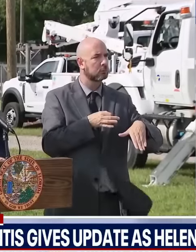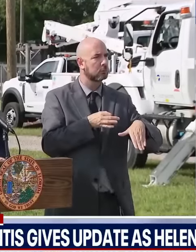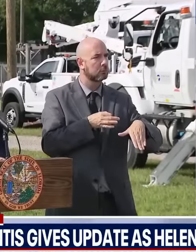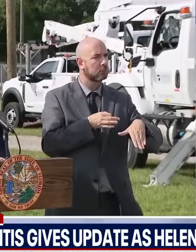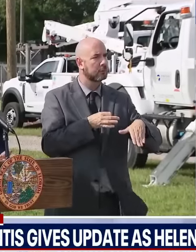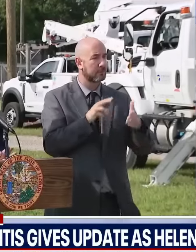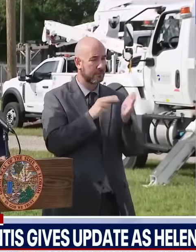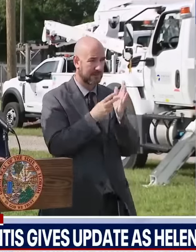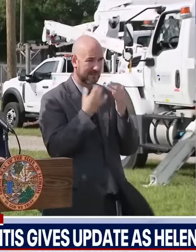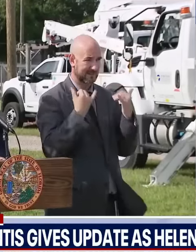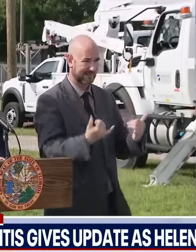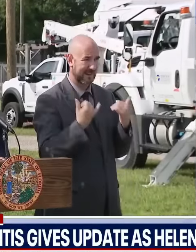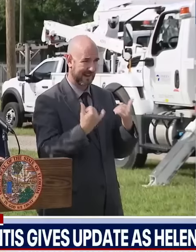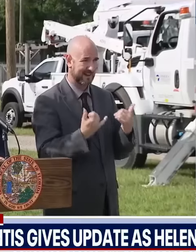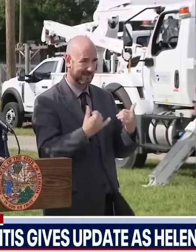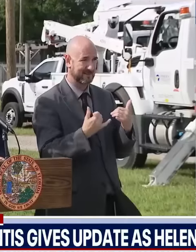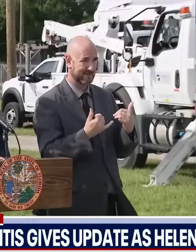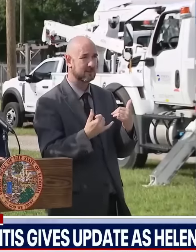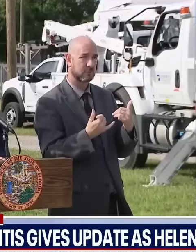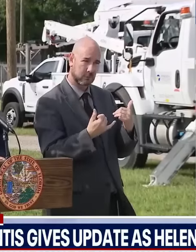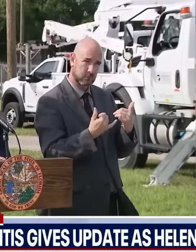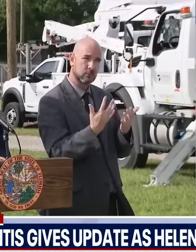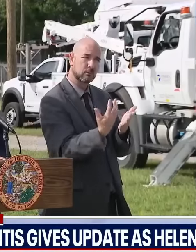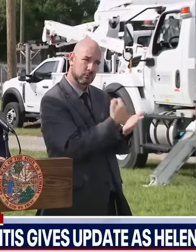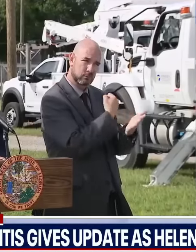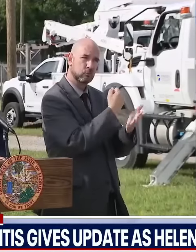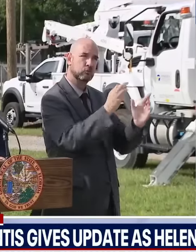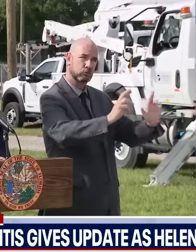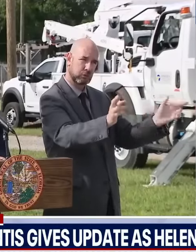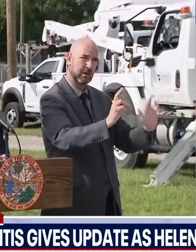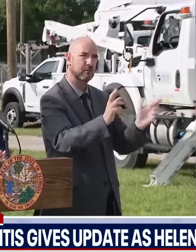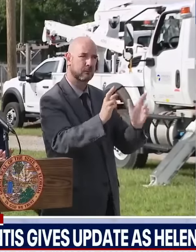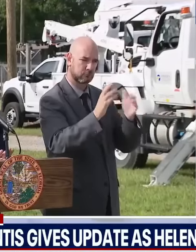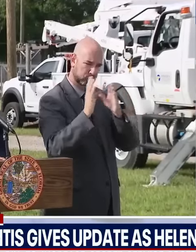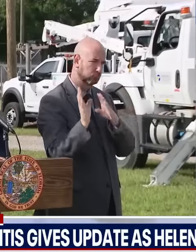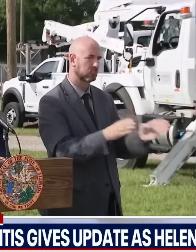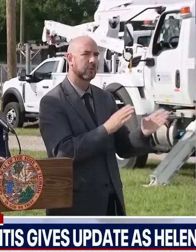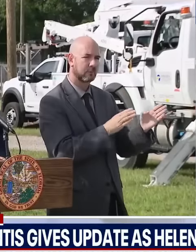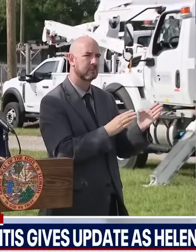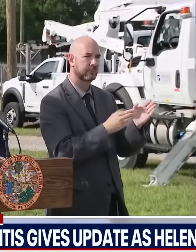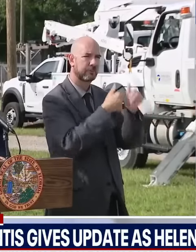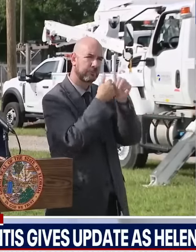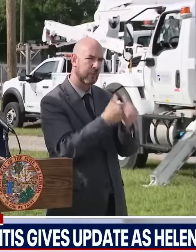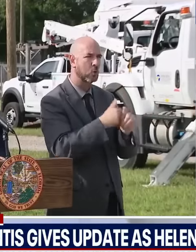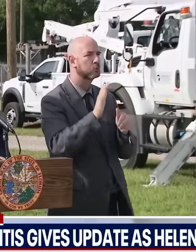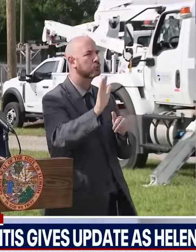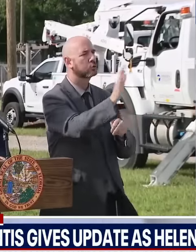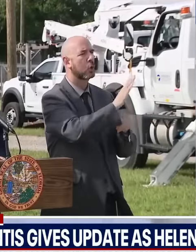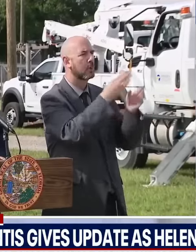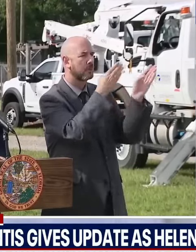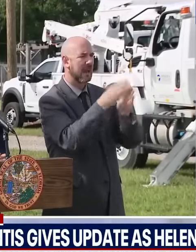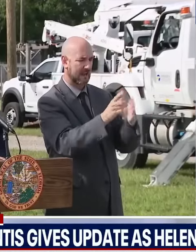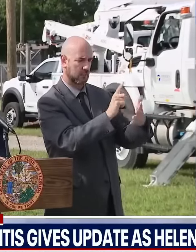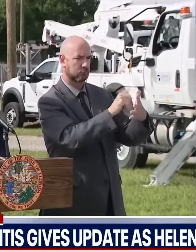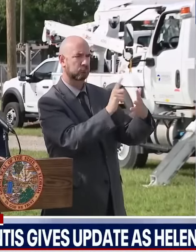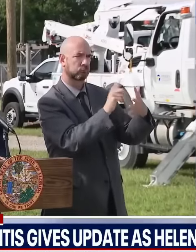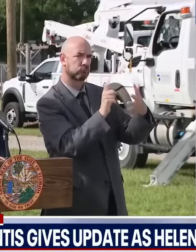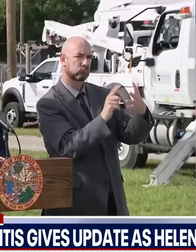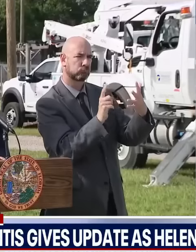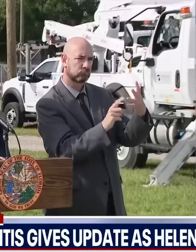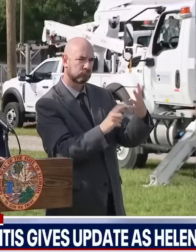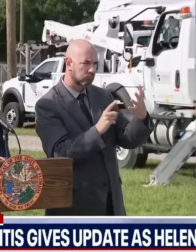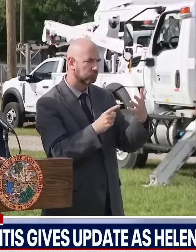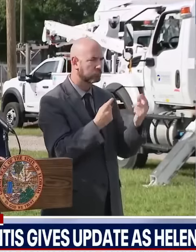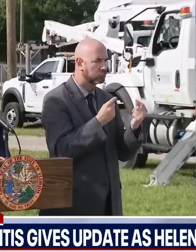preparations and to put your plan in place. So please do so. Take this seriously and make sure that you're looking out for